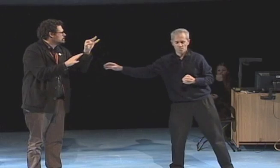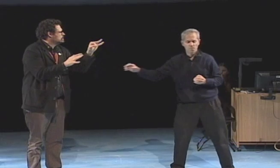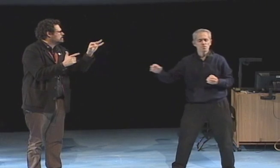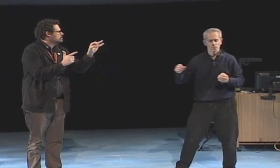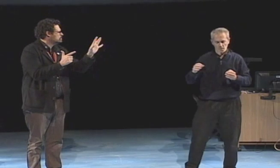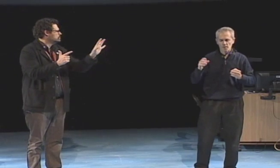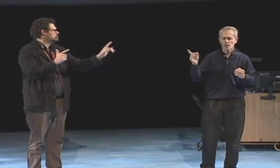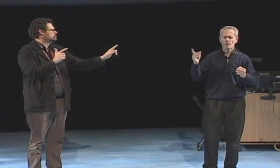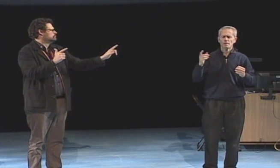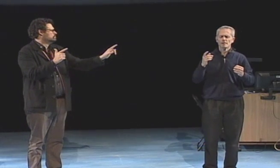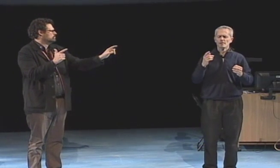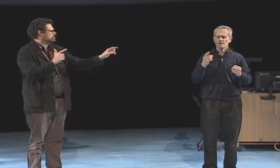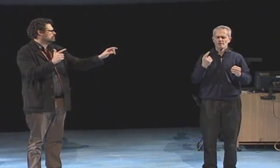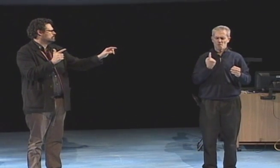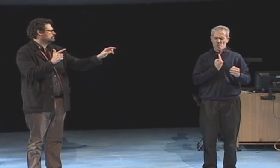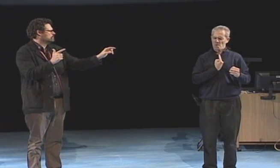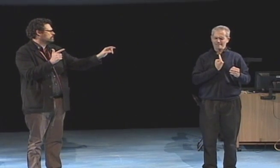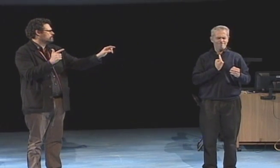okay